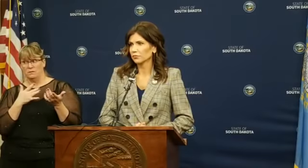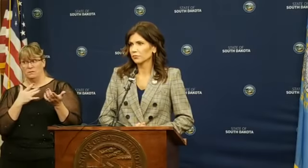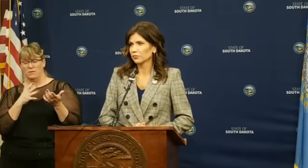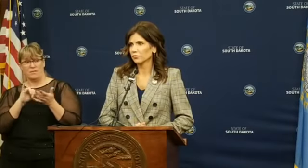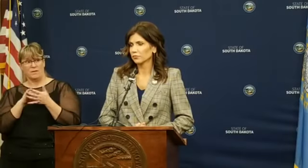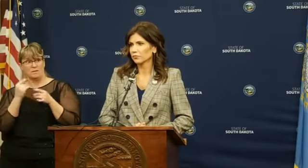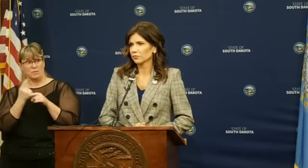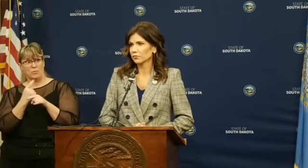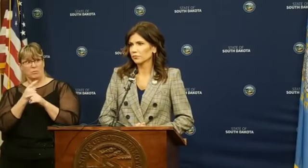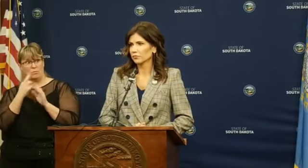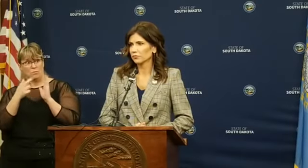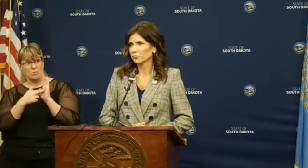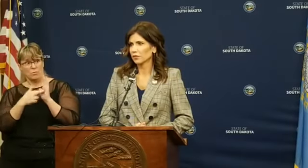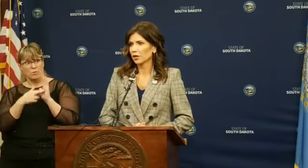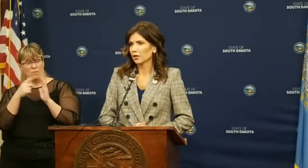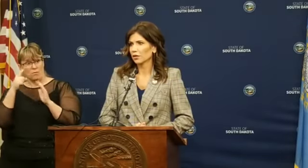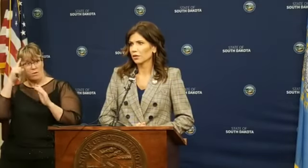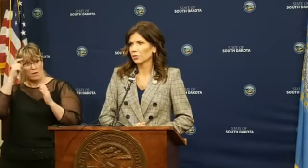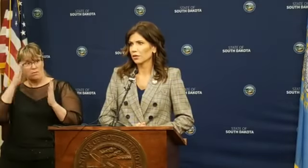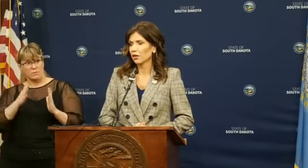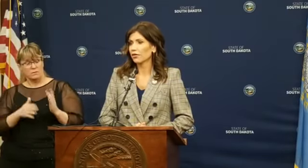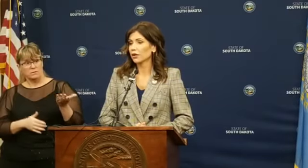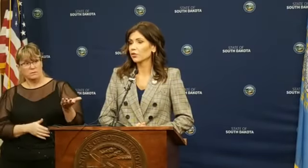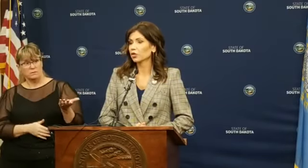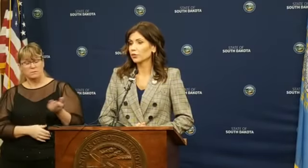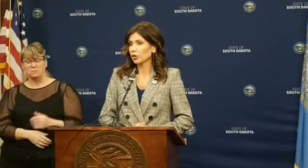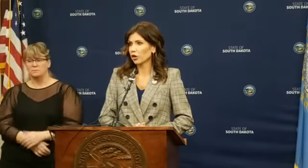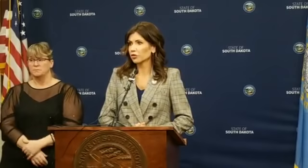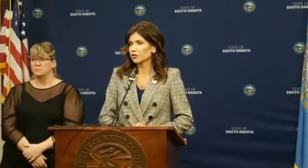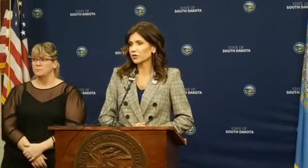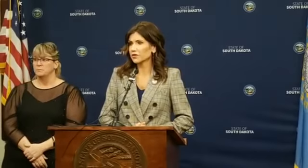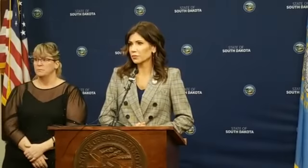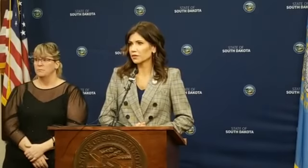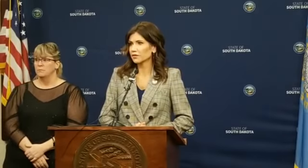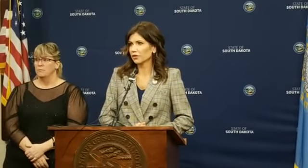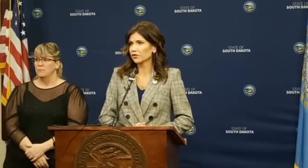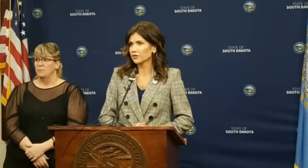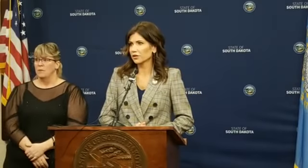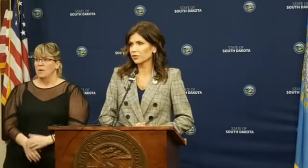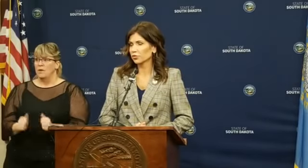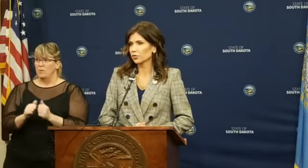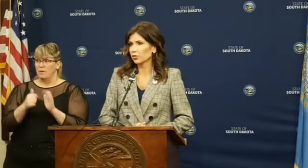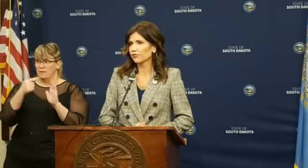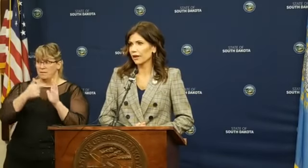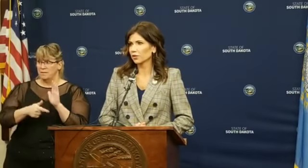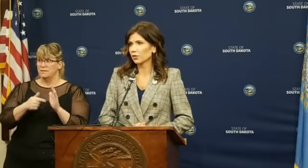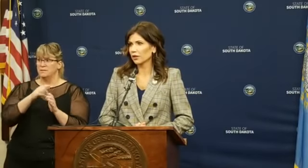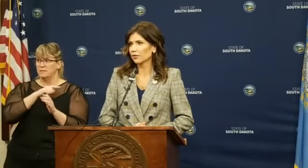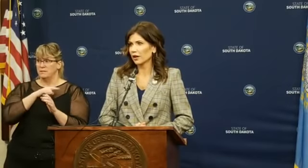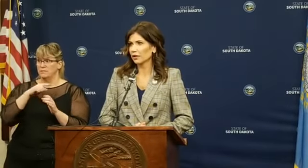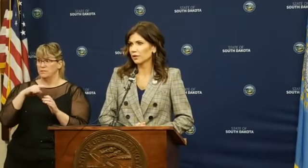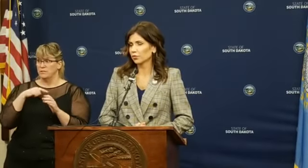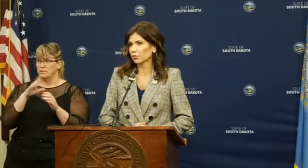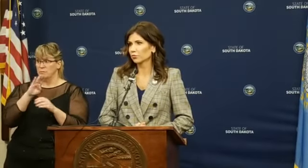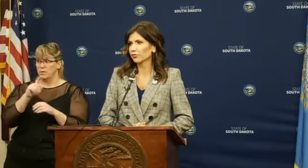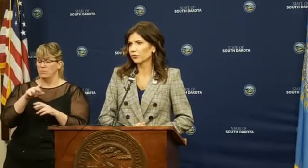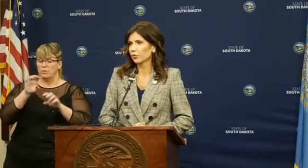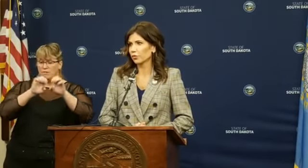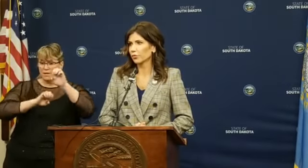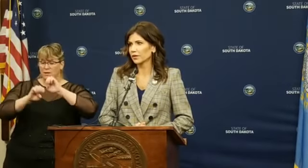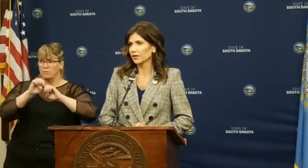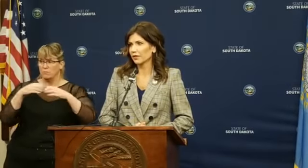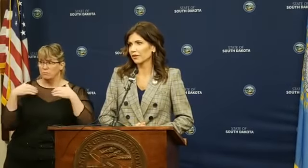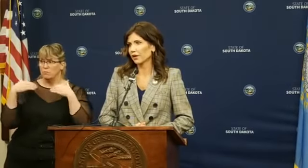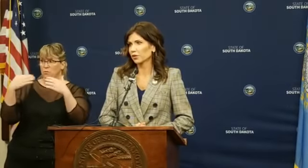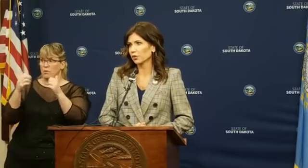the appropriate role of government? I think in regards to this piece of legislation, we're evaluating that, and we'll move